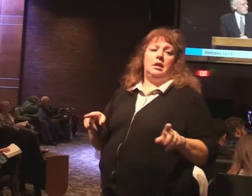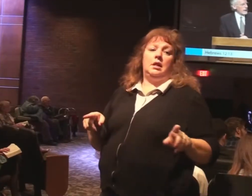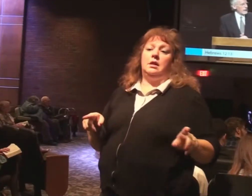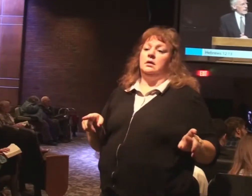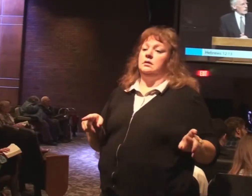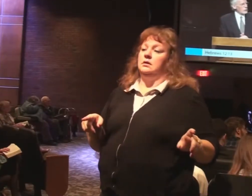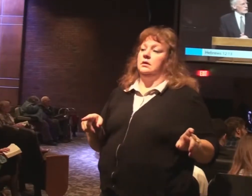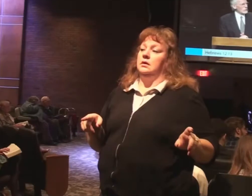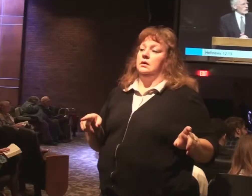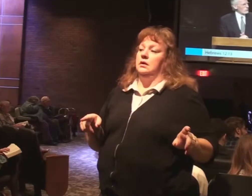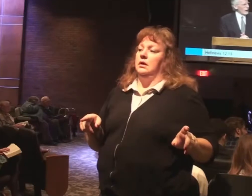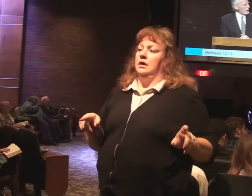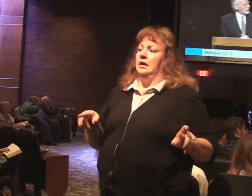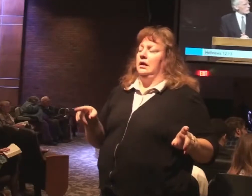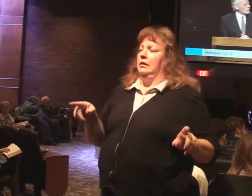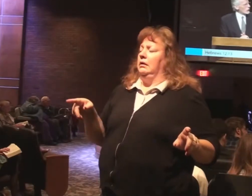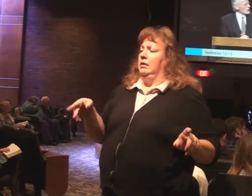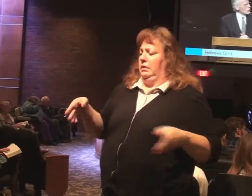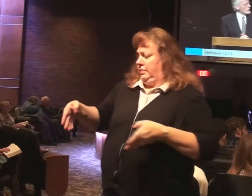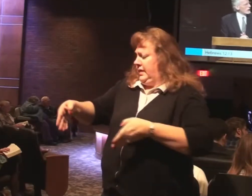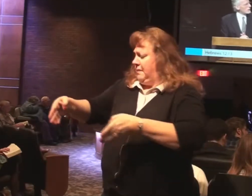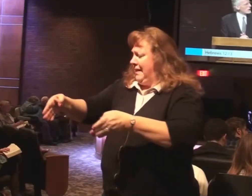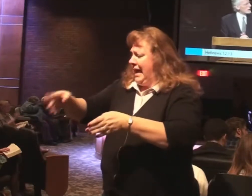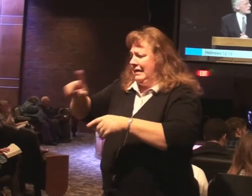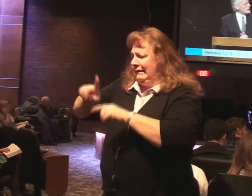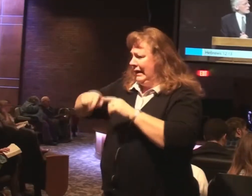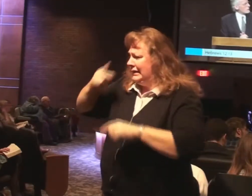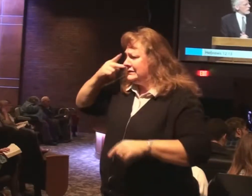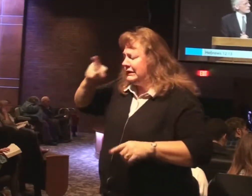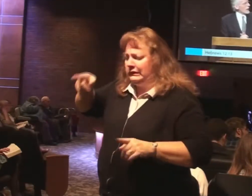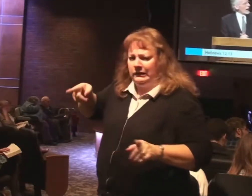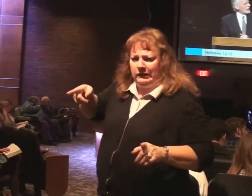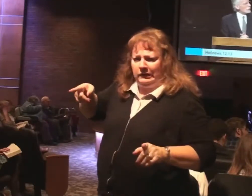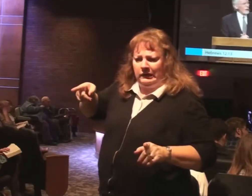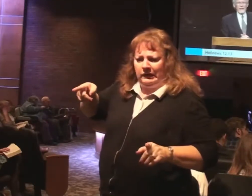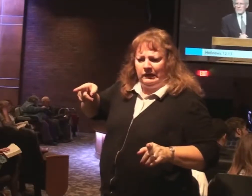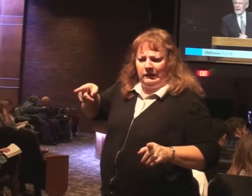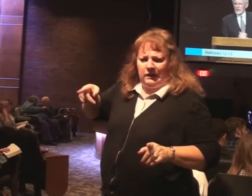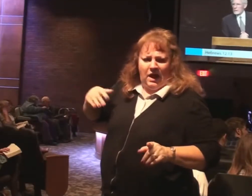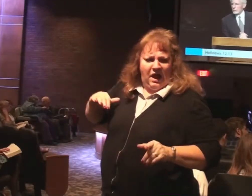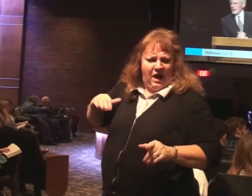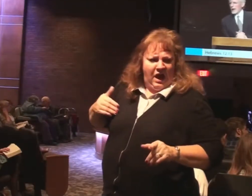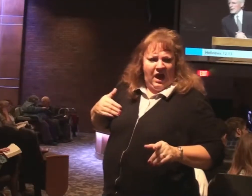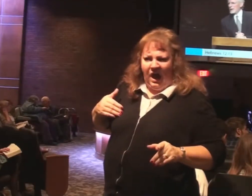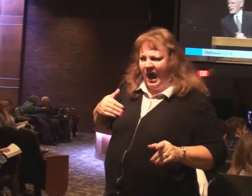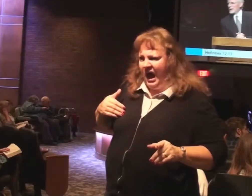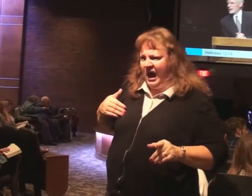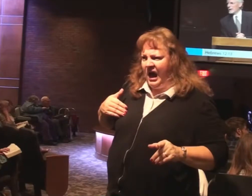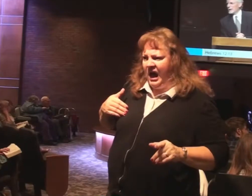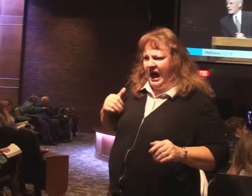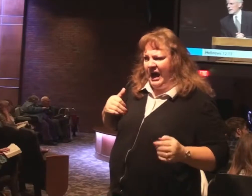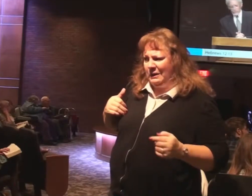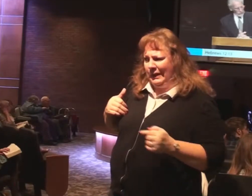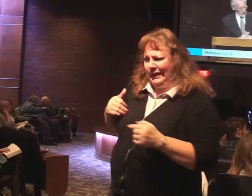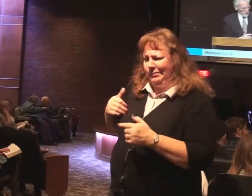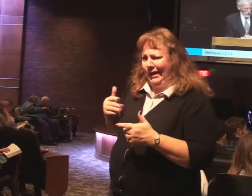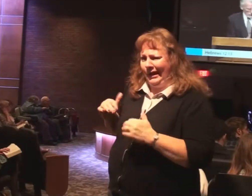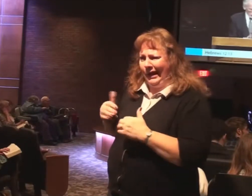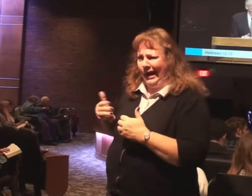He couldn't see the path anymore. And he couldn't even. Remember. How do I get back on the path? Sort of the picture we